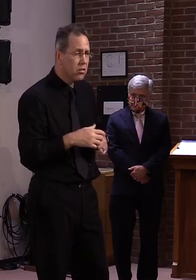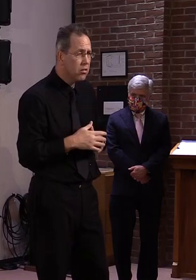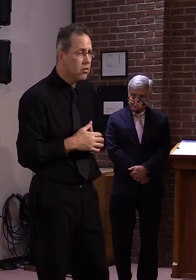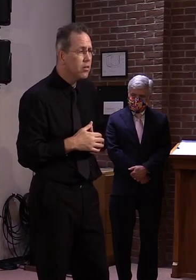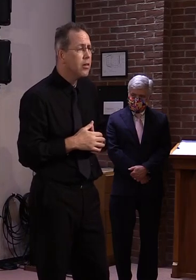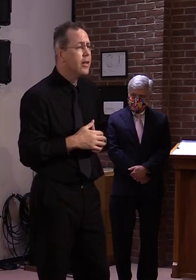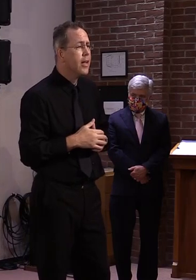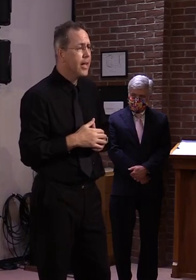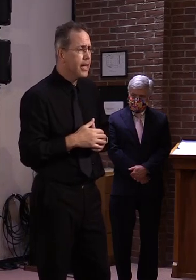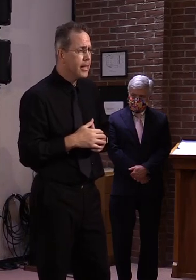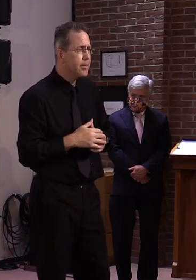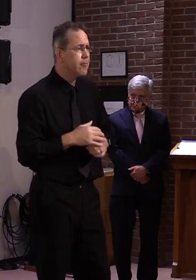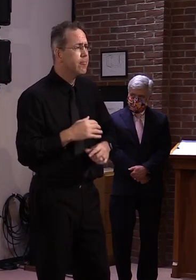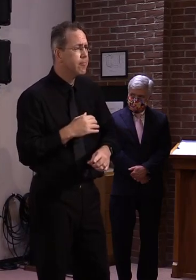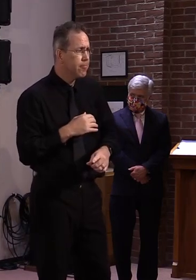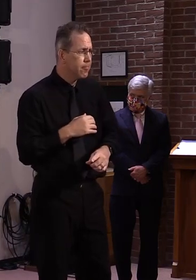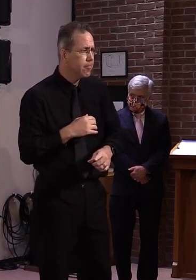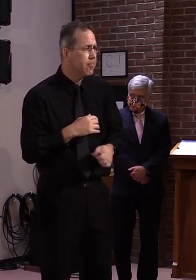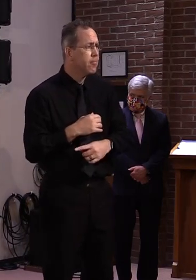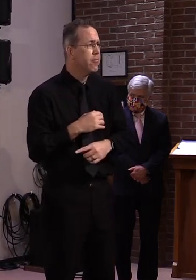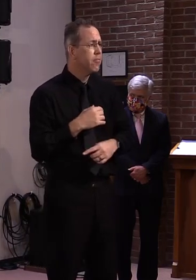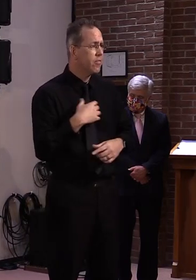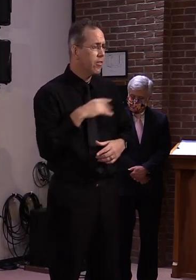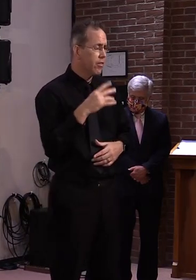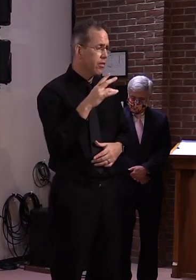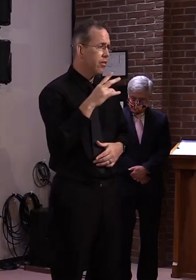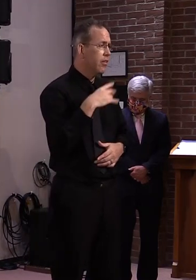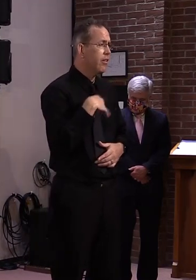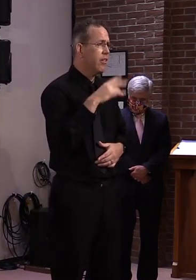had, uh, we had asked for a little bit less, uh, Commissioner Goldstein.